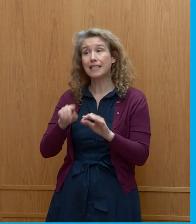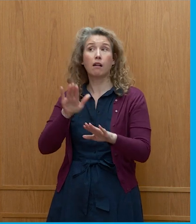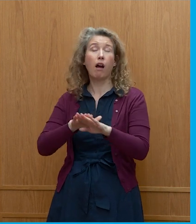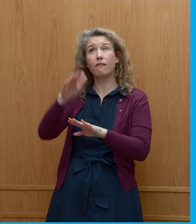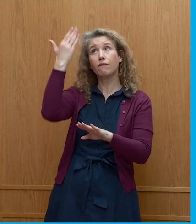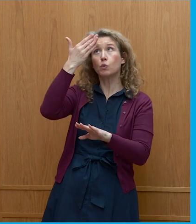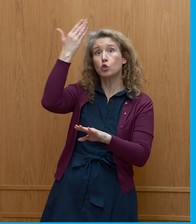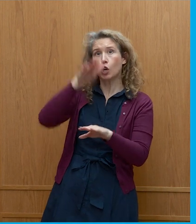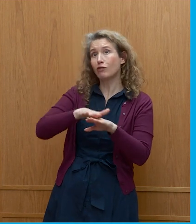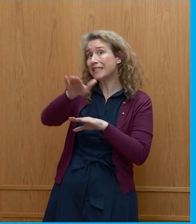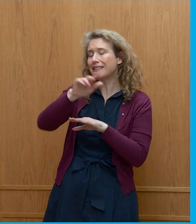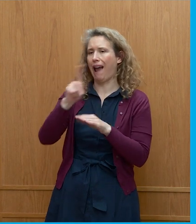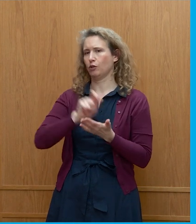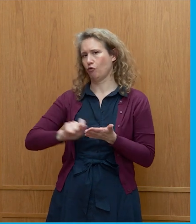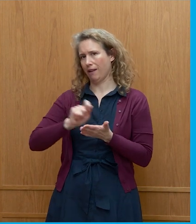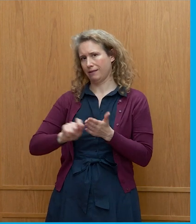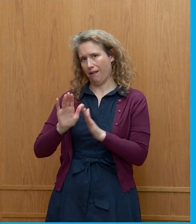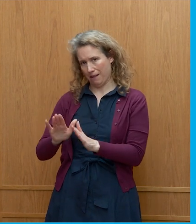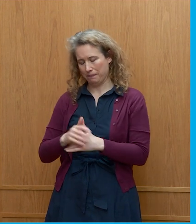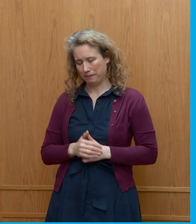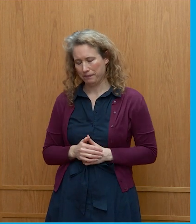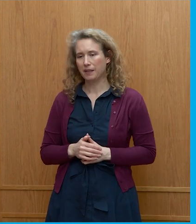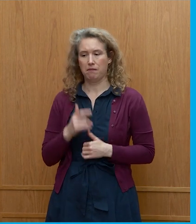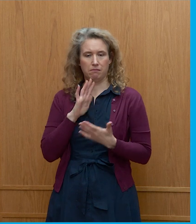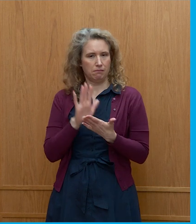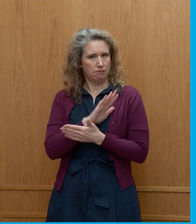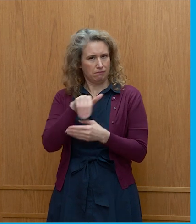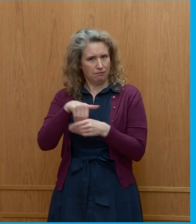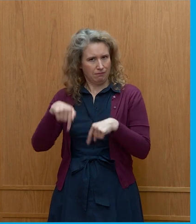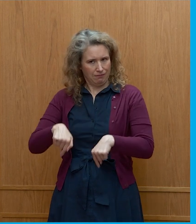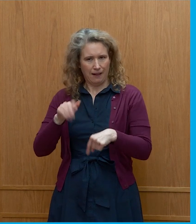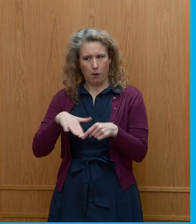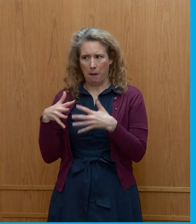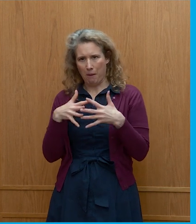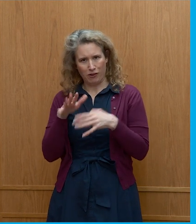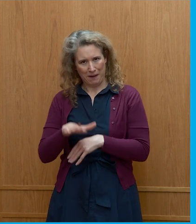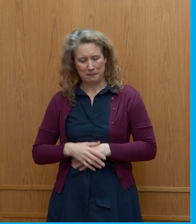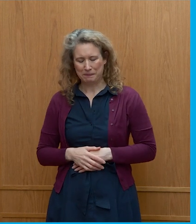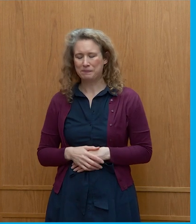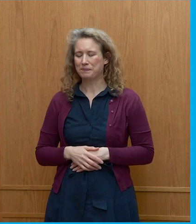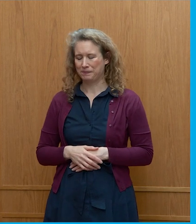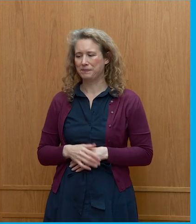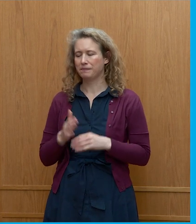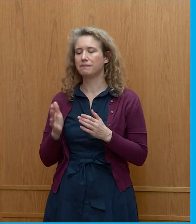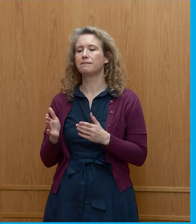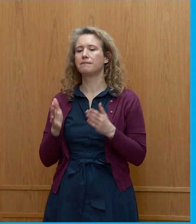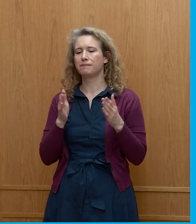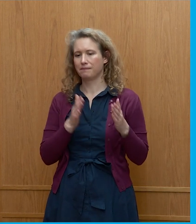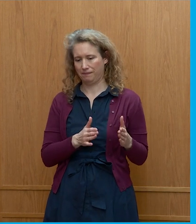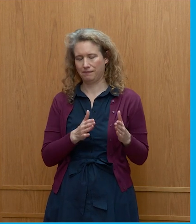futurist and writer, and we're delighted to have you here from across the pond here, Robert.